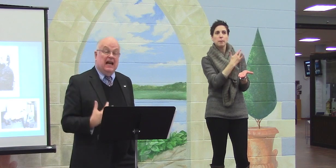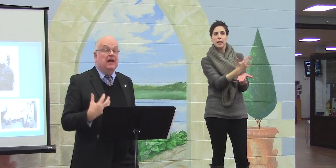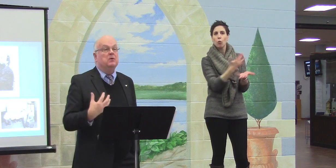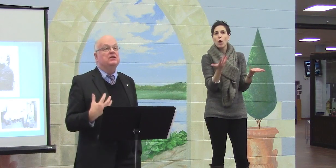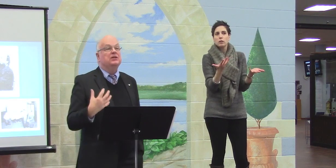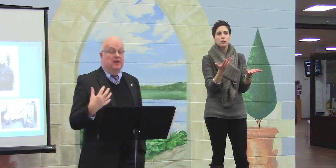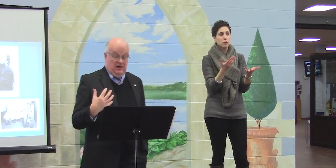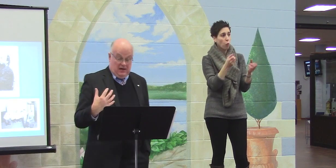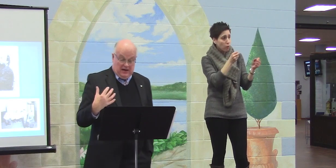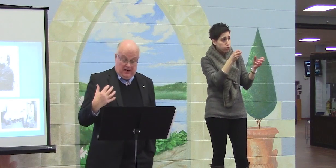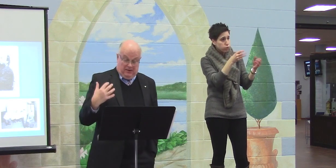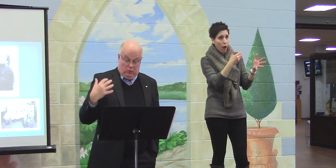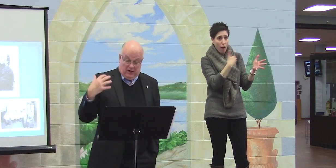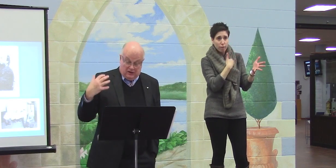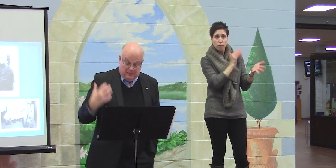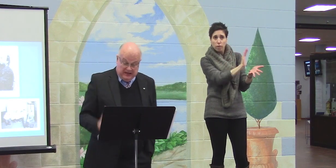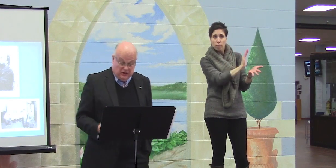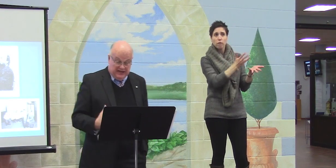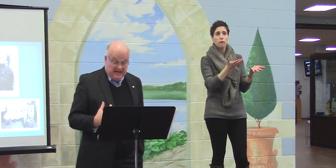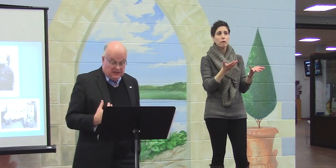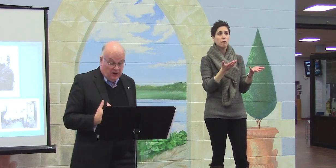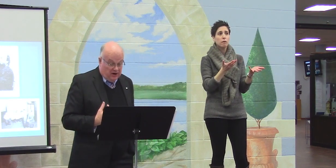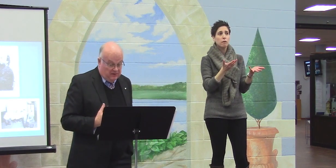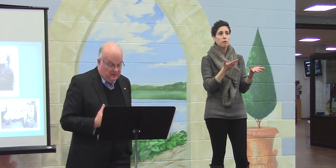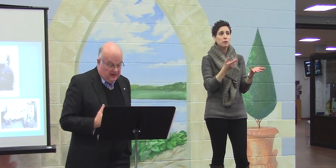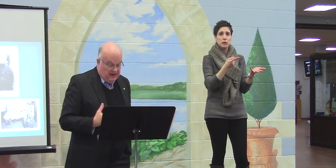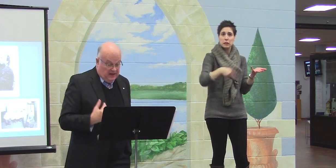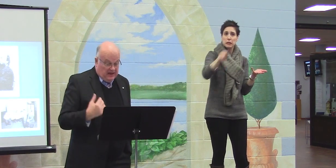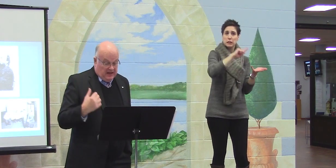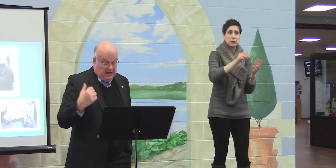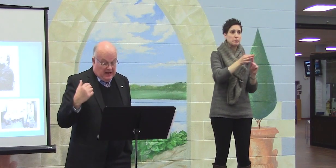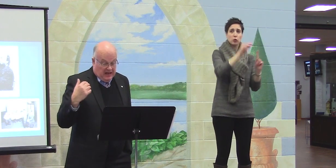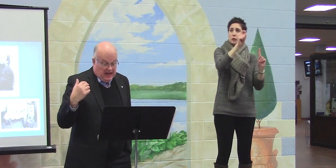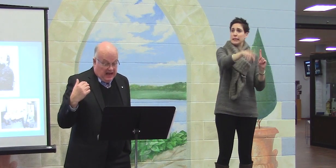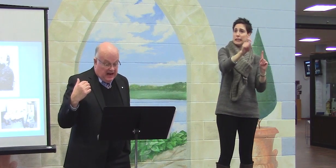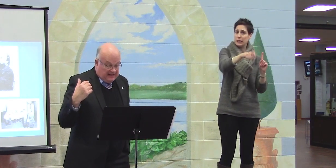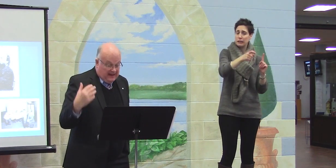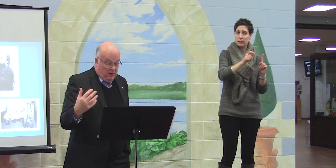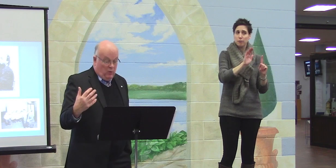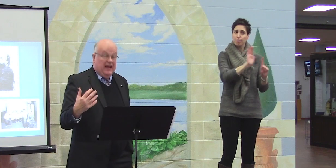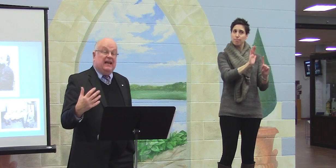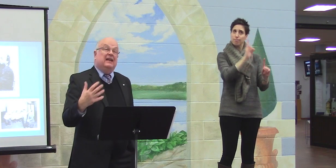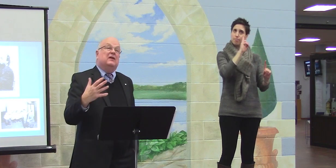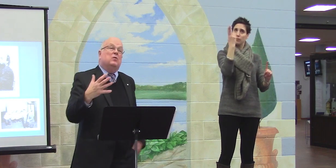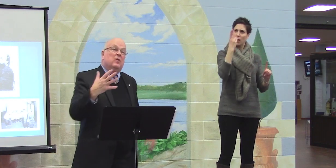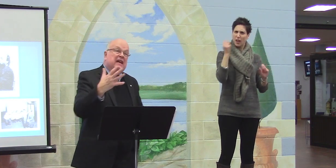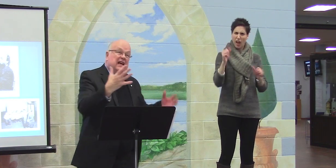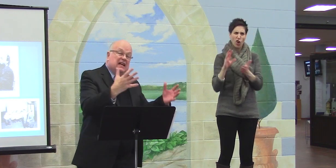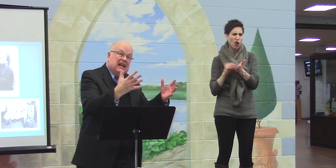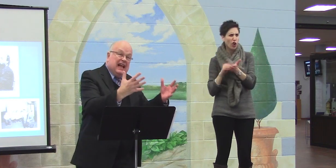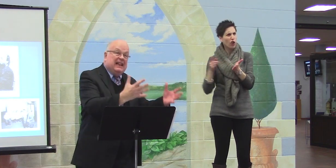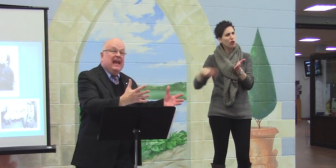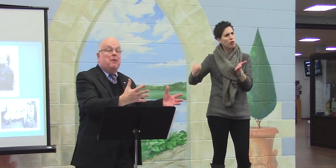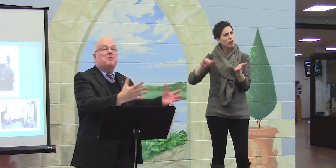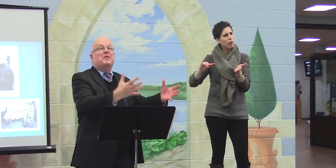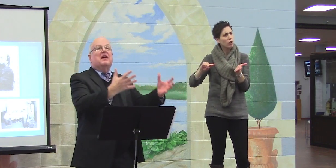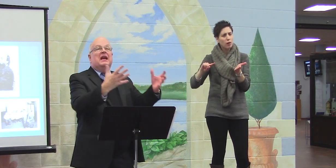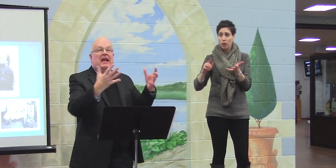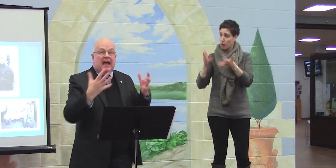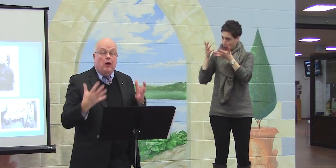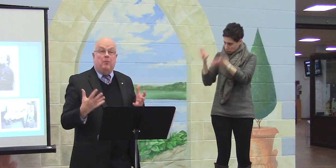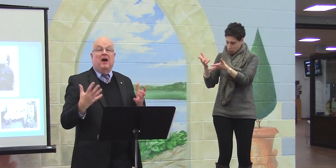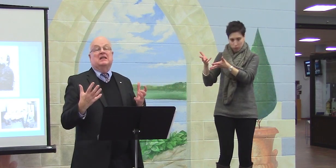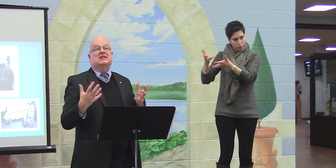about sign language, about what our special needs are. And that way, we can let them